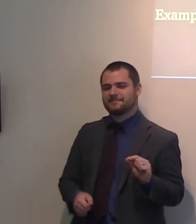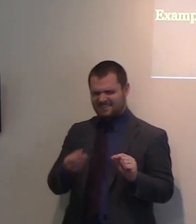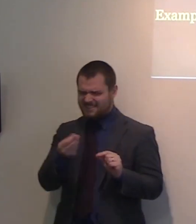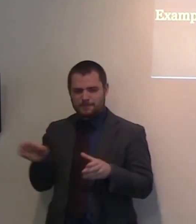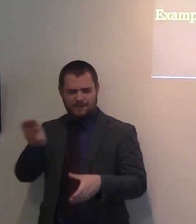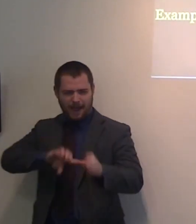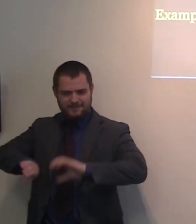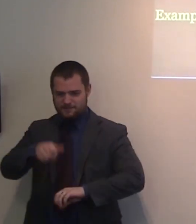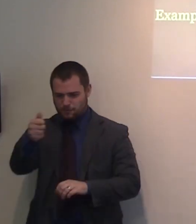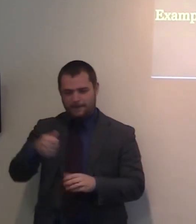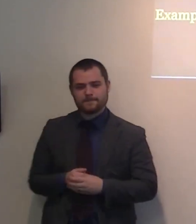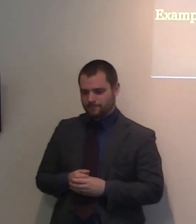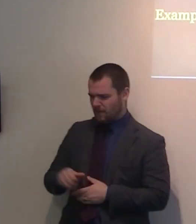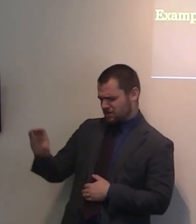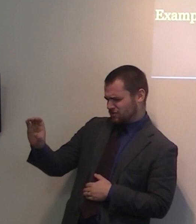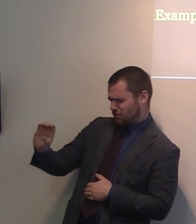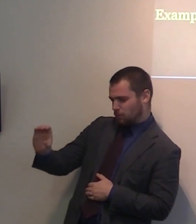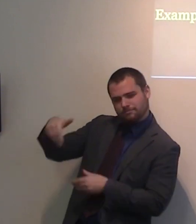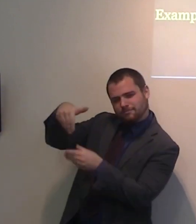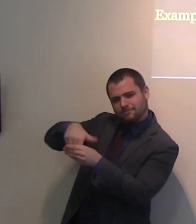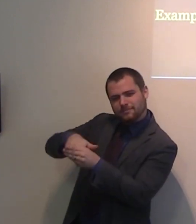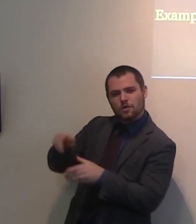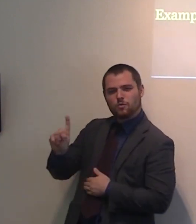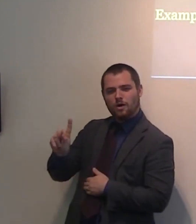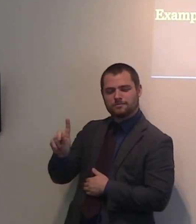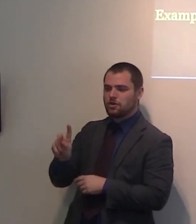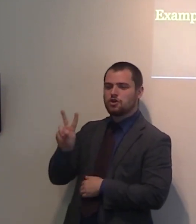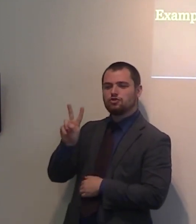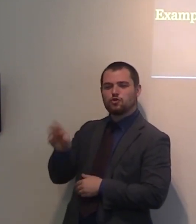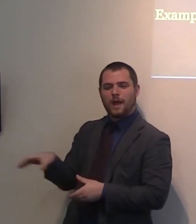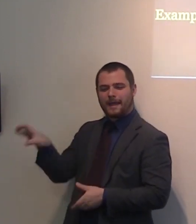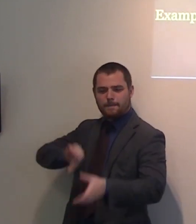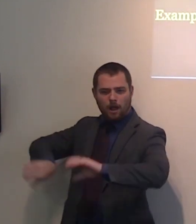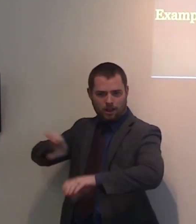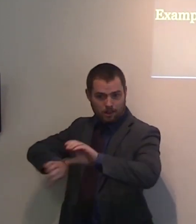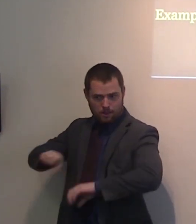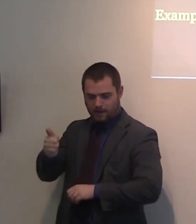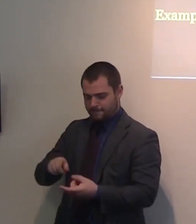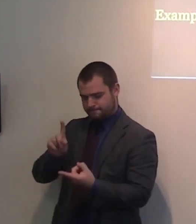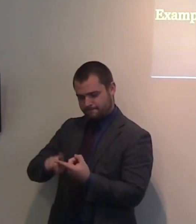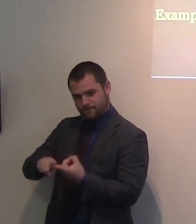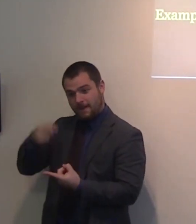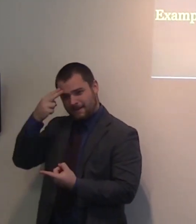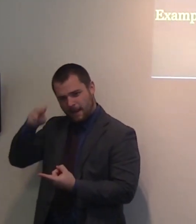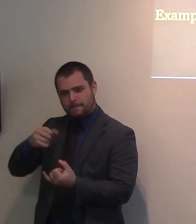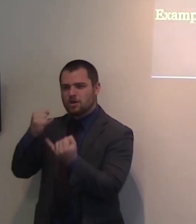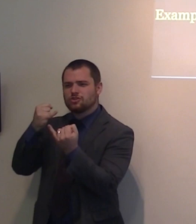are authentic. They are different. And they are inimitable. You can imitate sugar